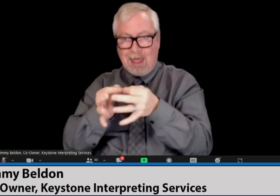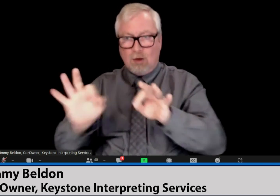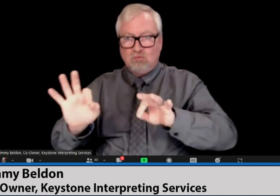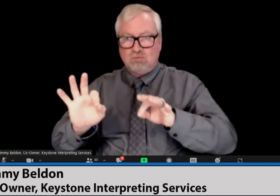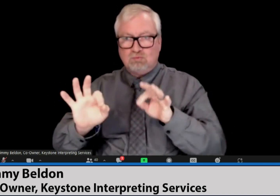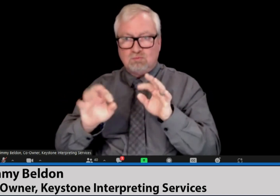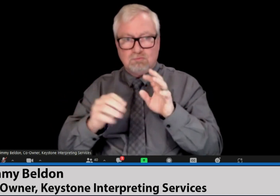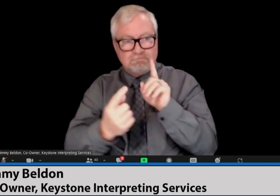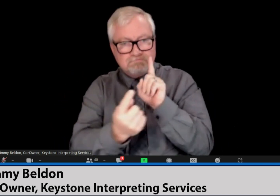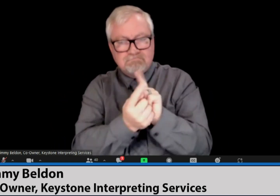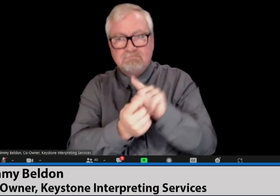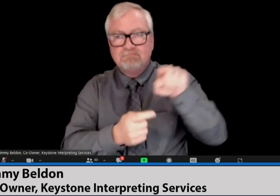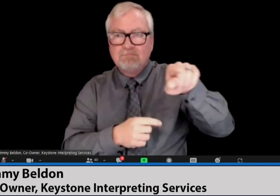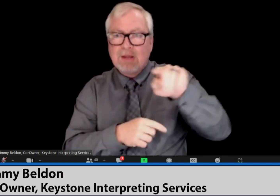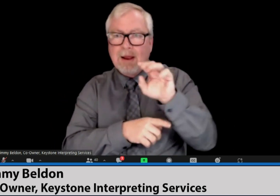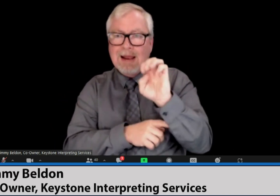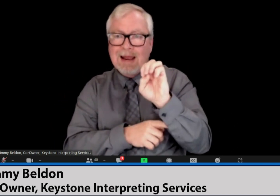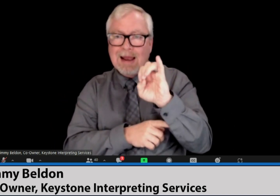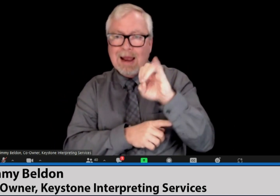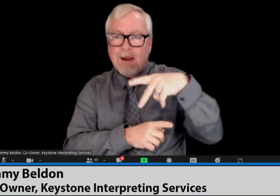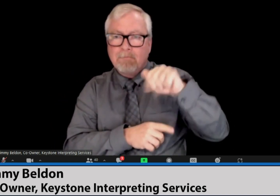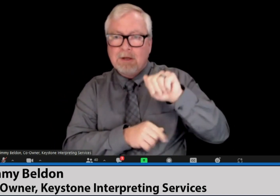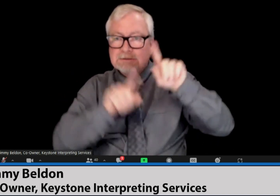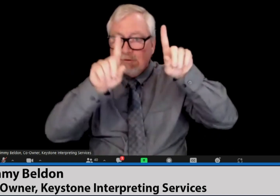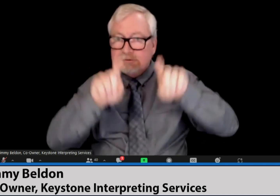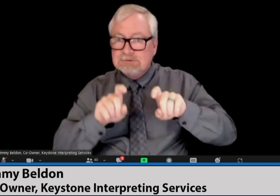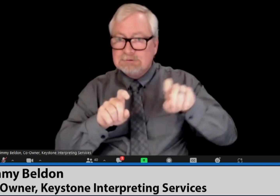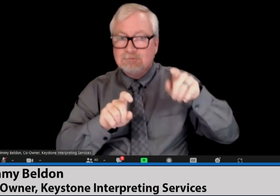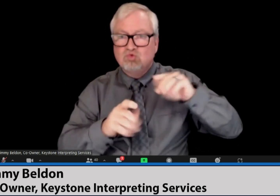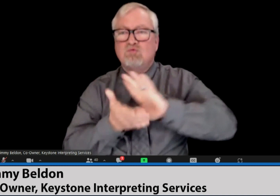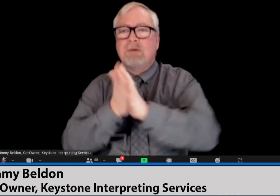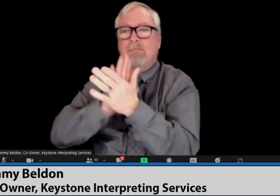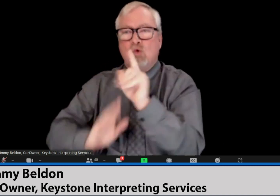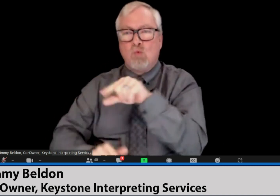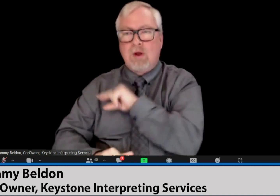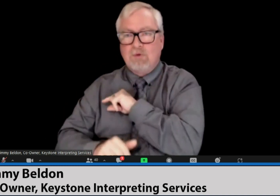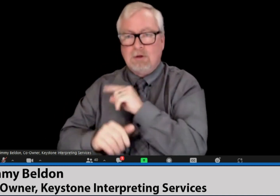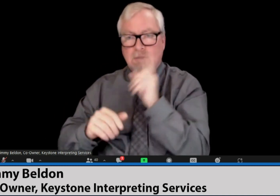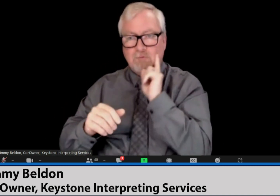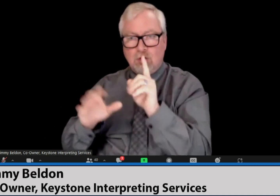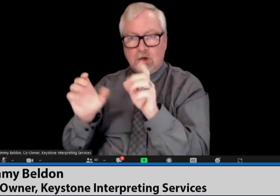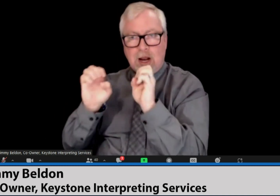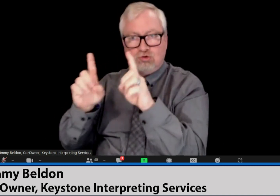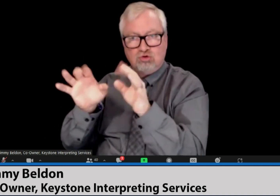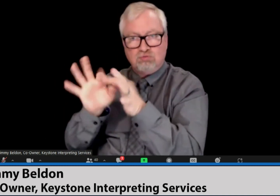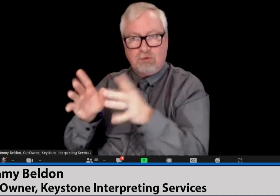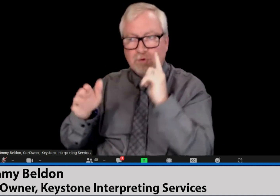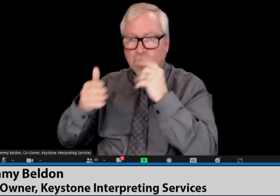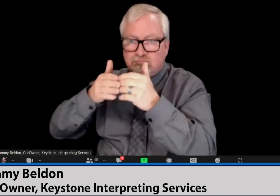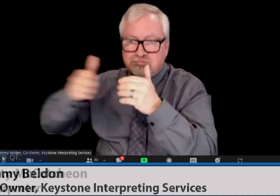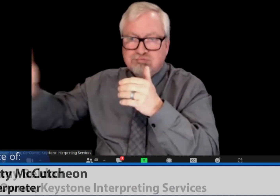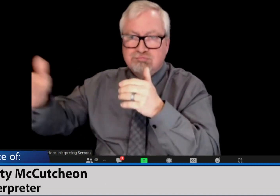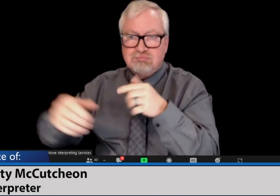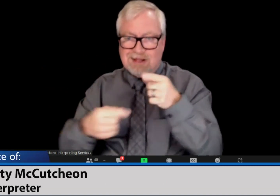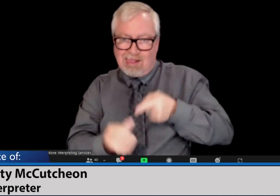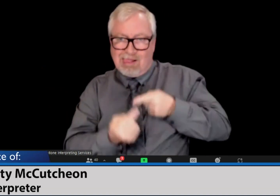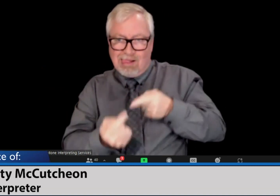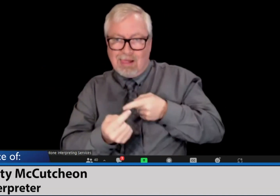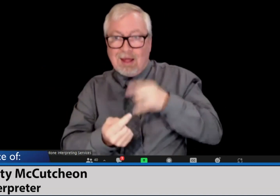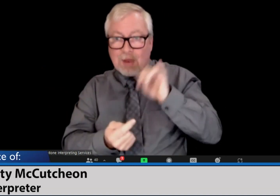than the struggles they experience. With interpreters who are still trying to pass